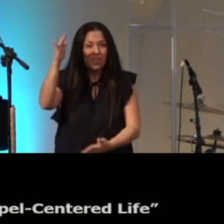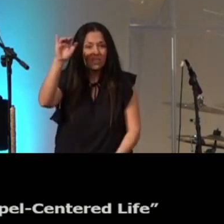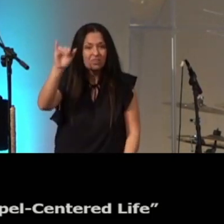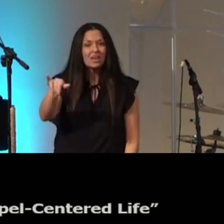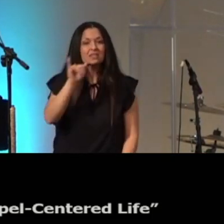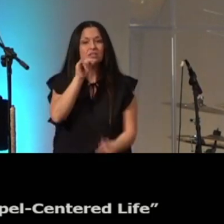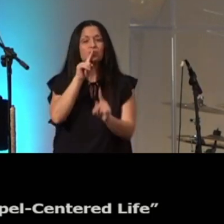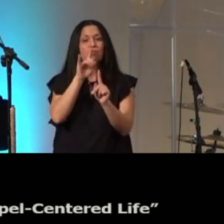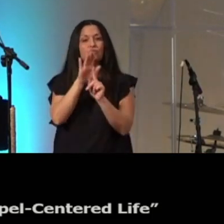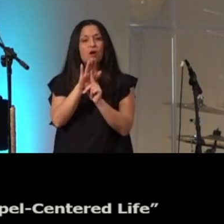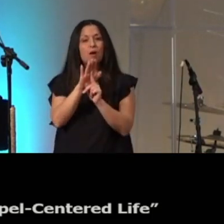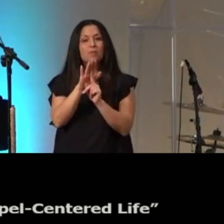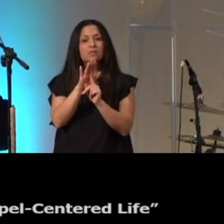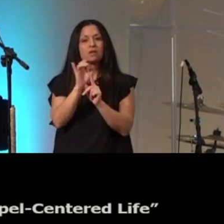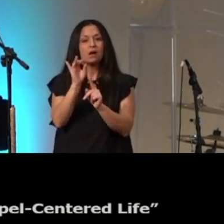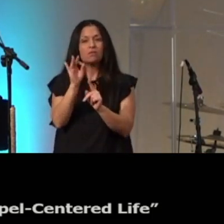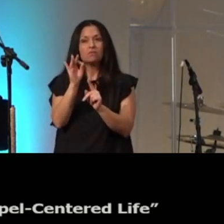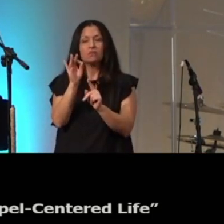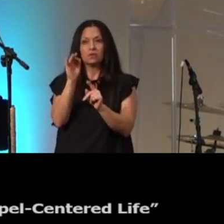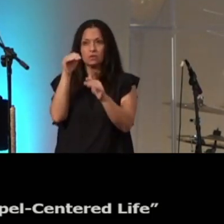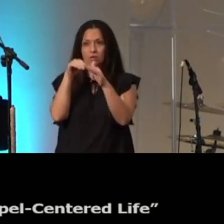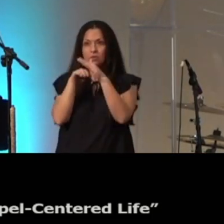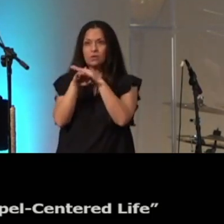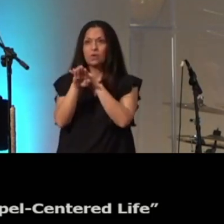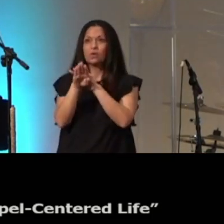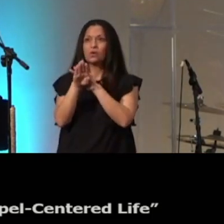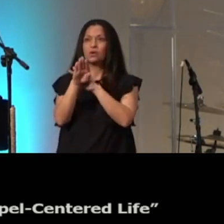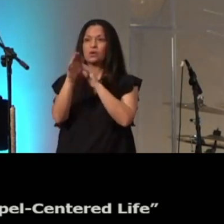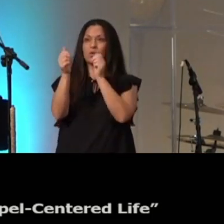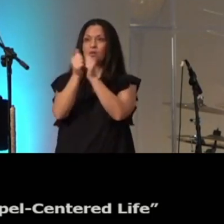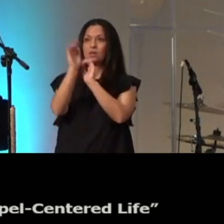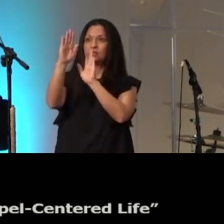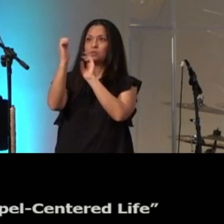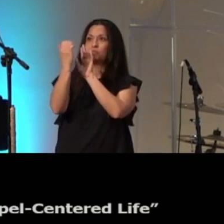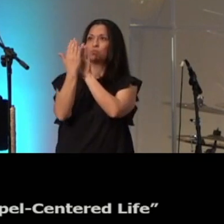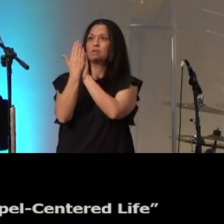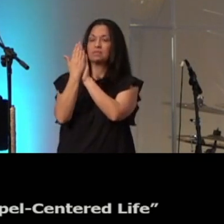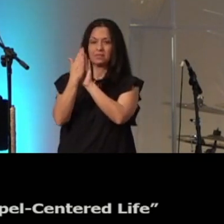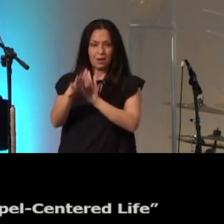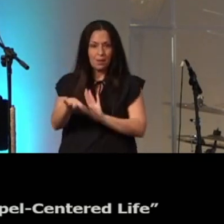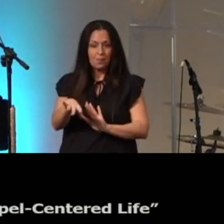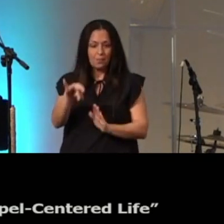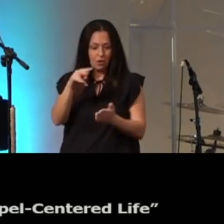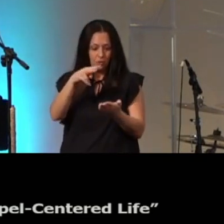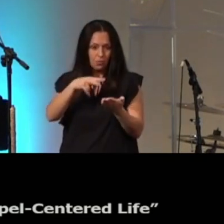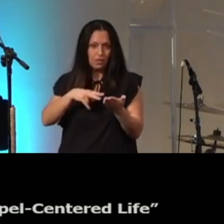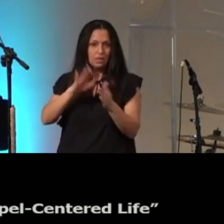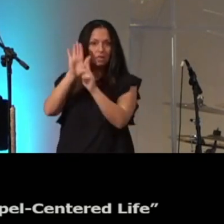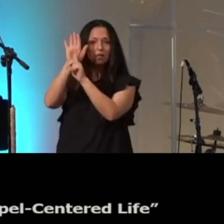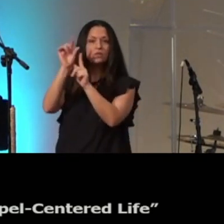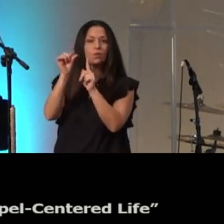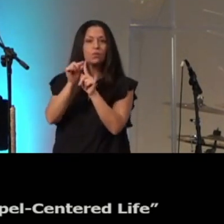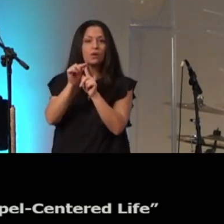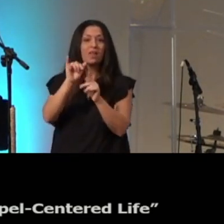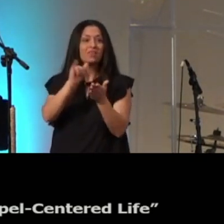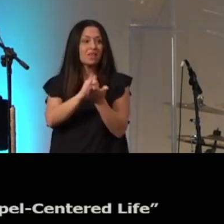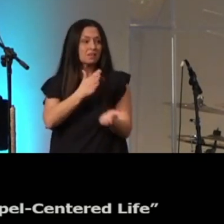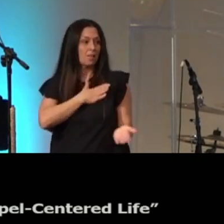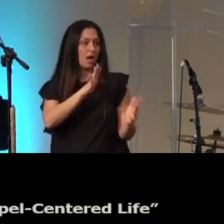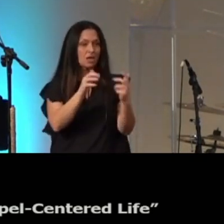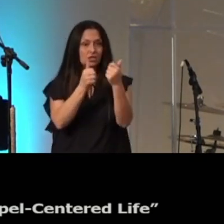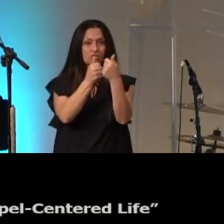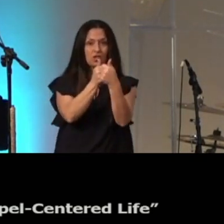coming before the king being admitted to his presence picking up his word and so that's my challenge strider